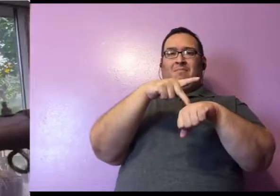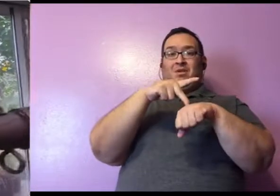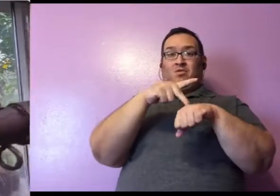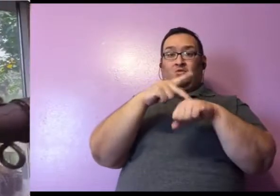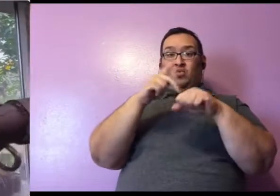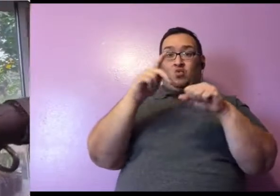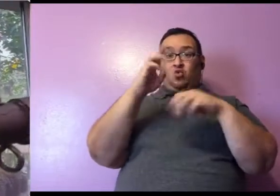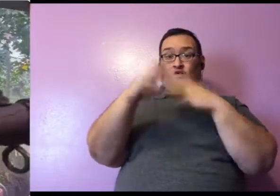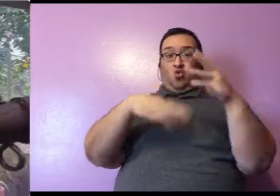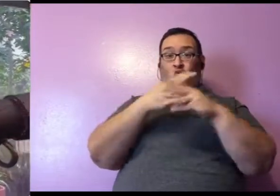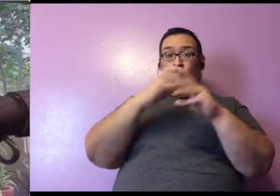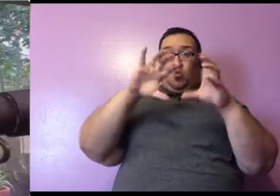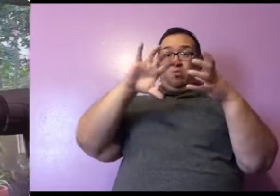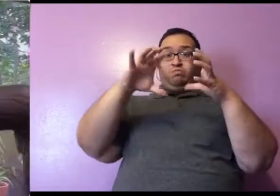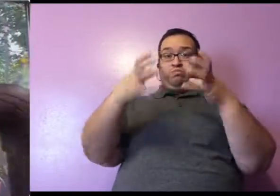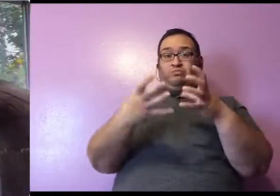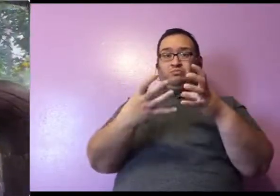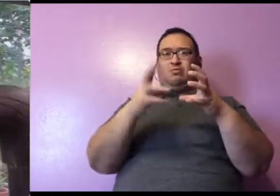we're going to find animals related to Lucille.